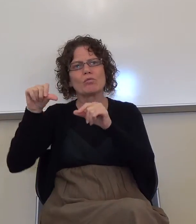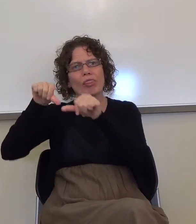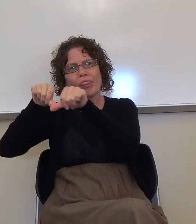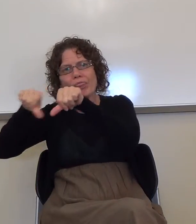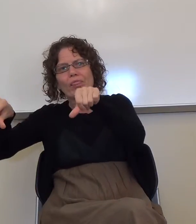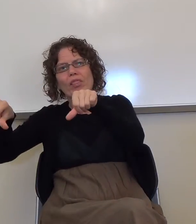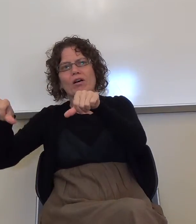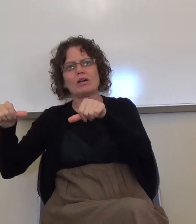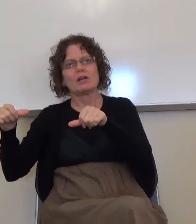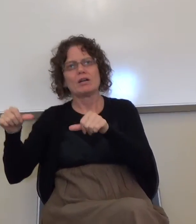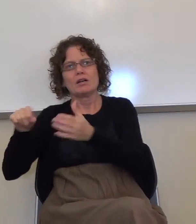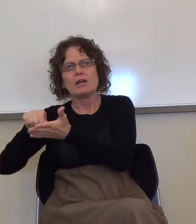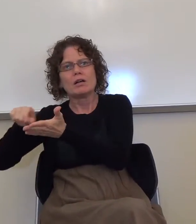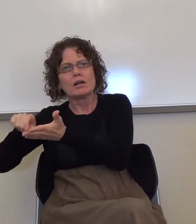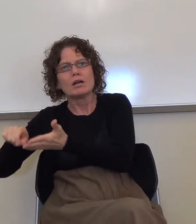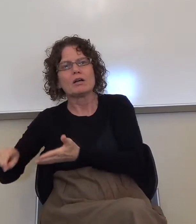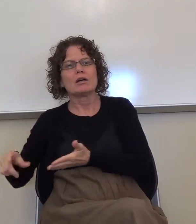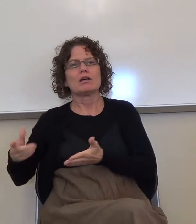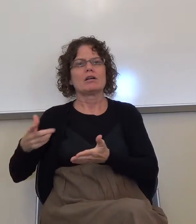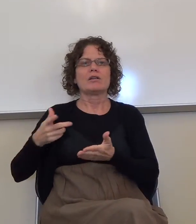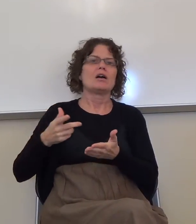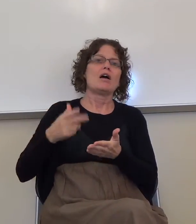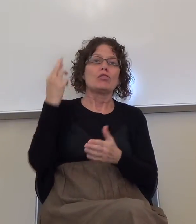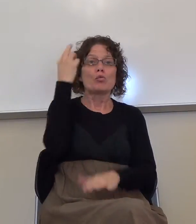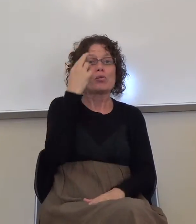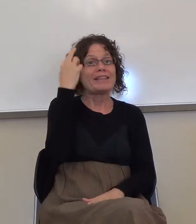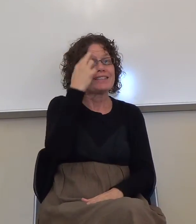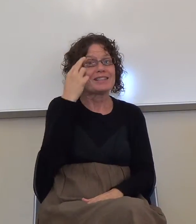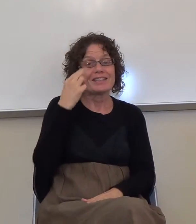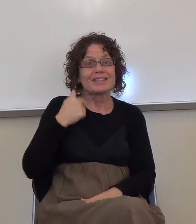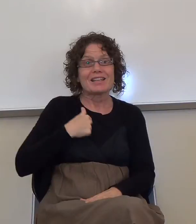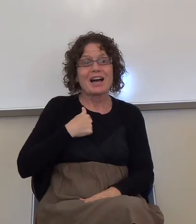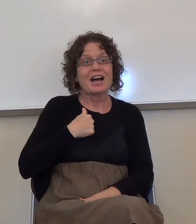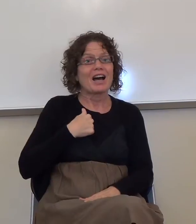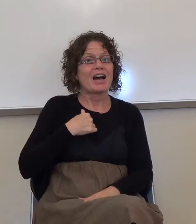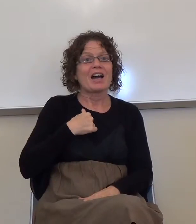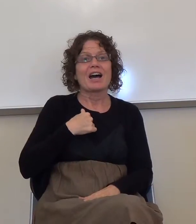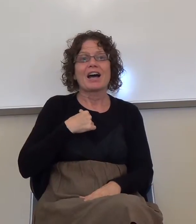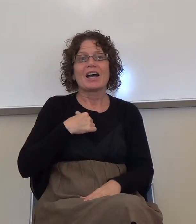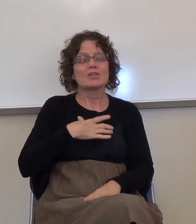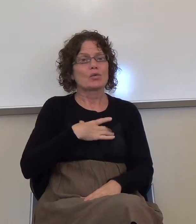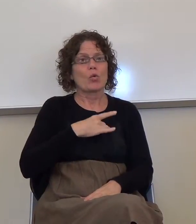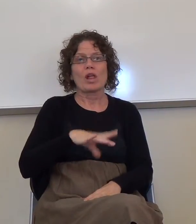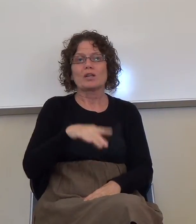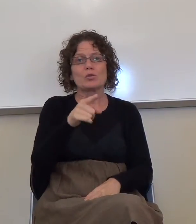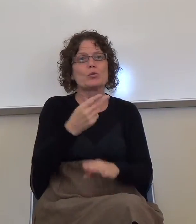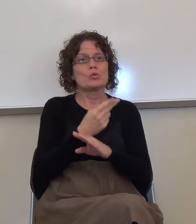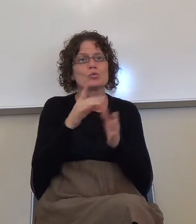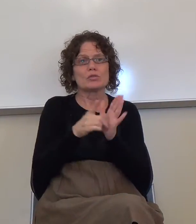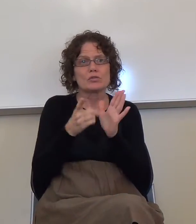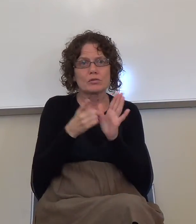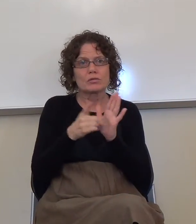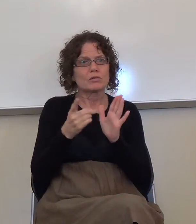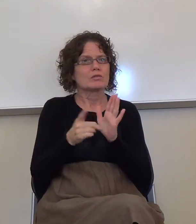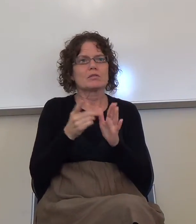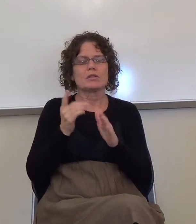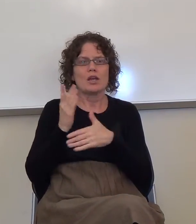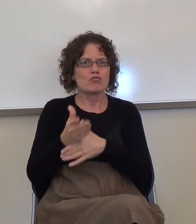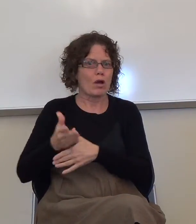So, this is what I've been saying. The reason I don't like to use the dictionary. Too many interruptions to check the dictionary can interrupt your